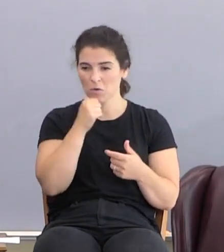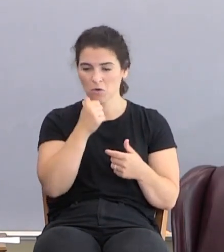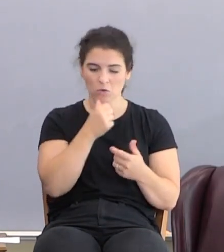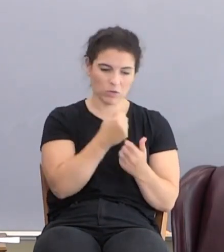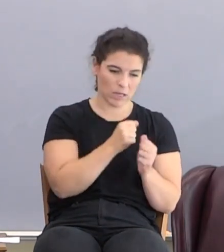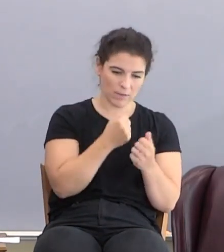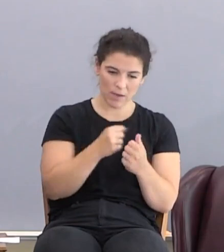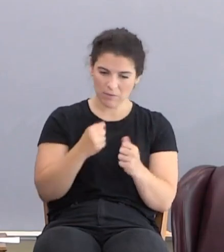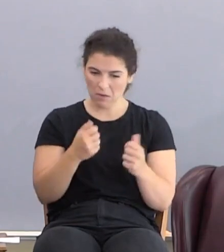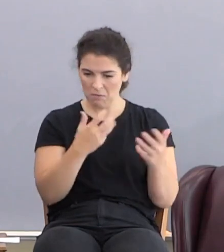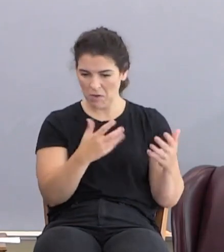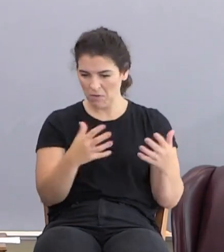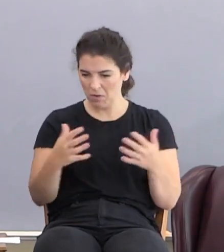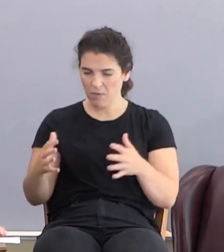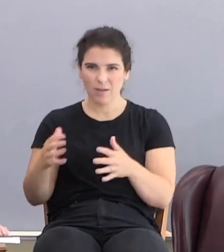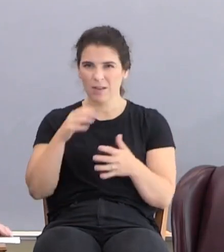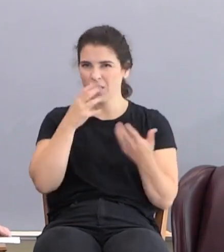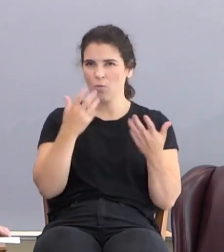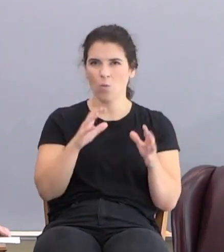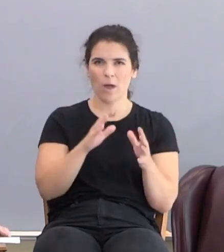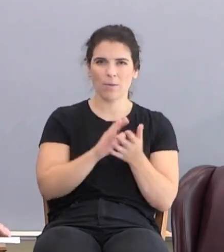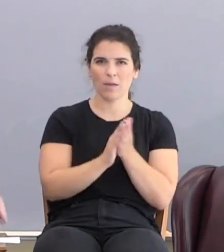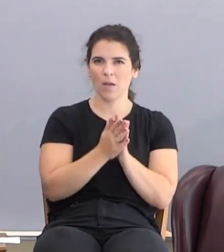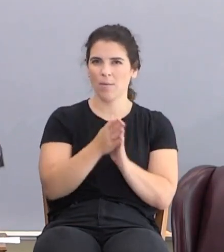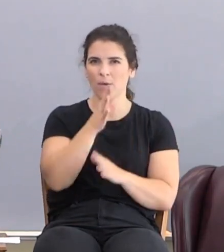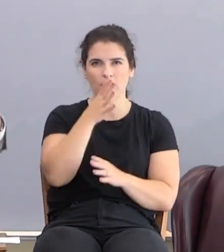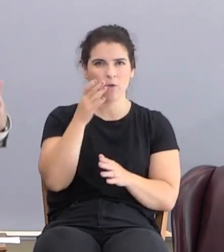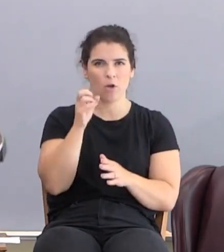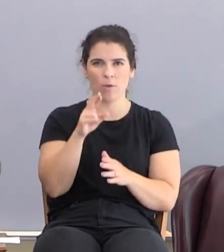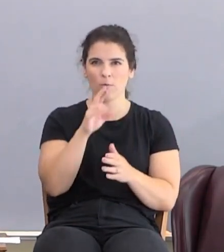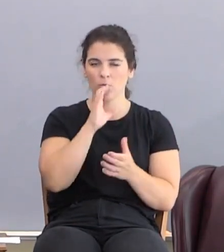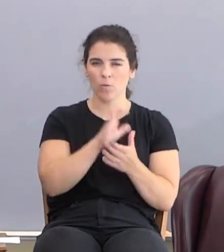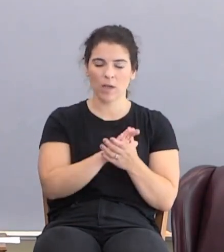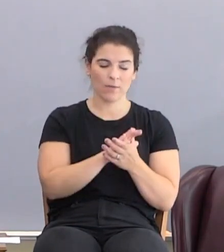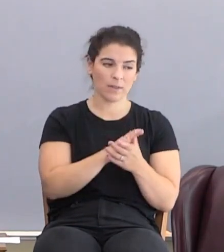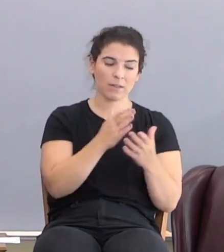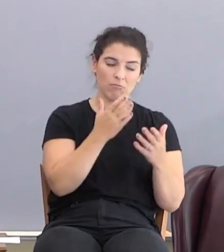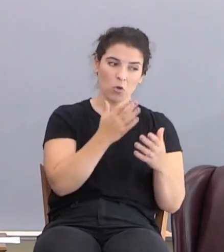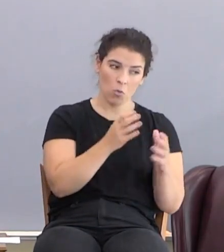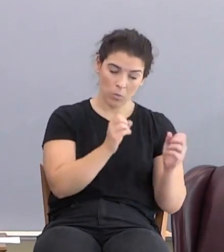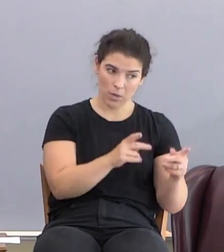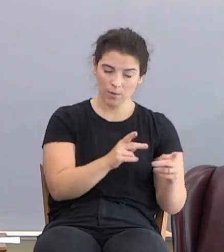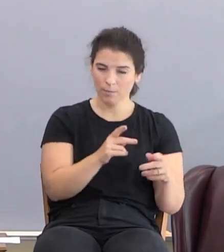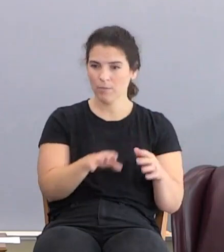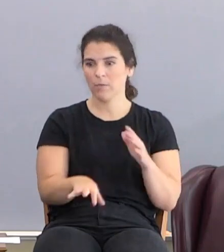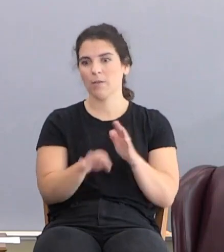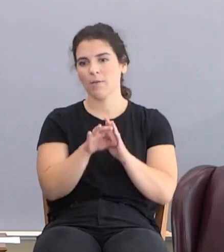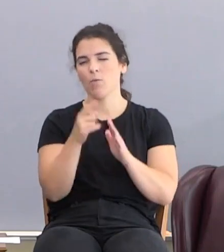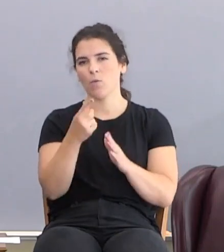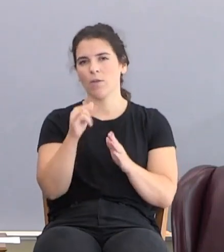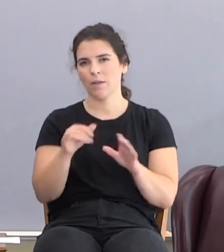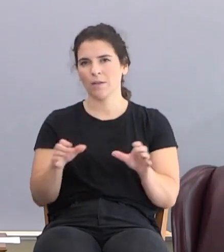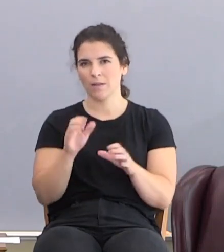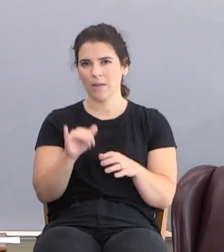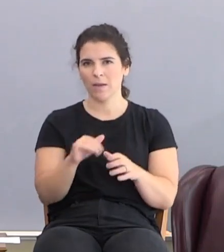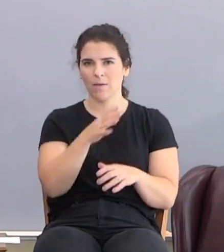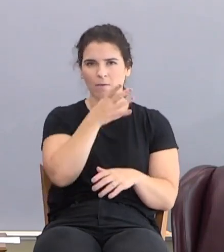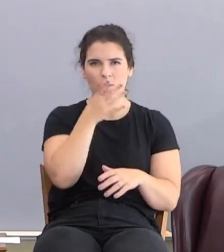saved that didn't want to be a farmer's wife. And he just kept moving until he found one that did. Farmers are that way.